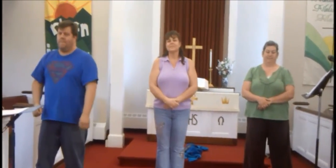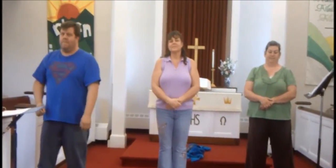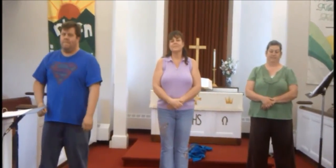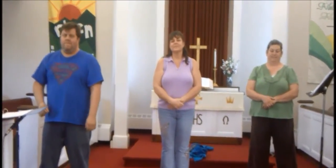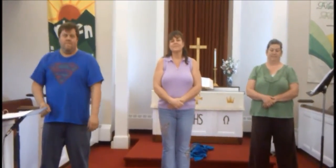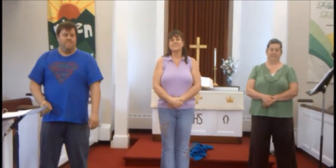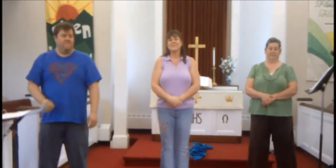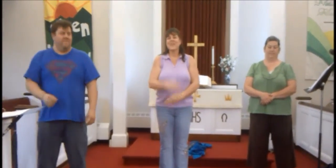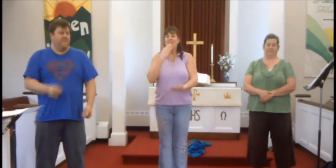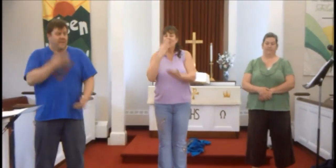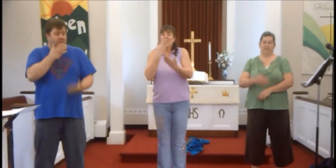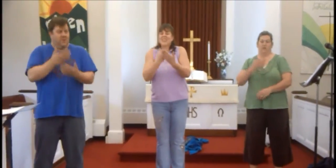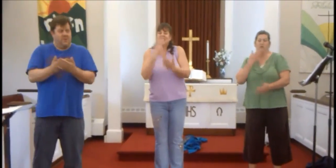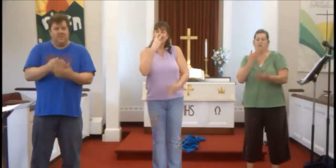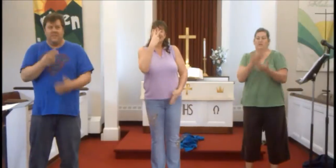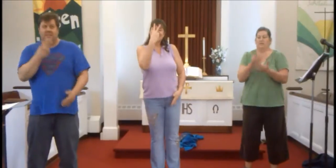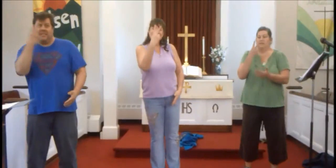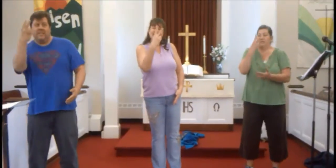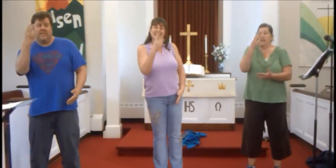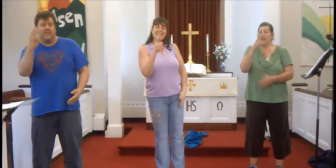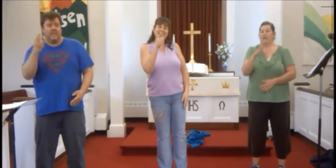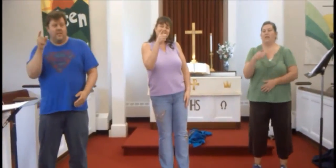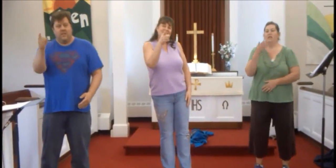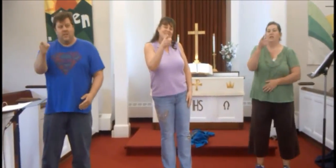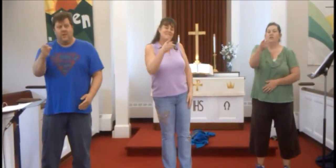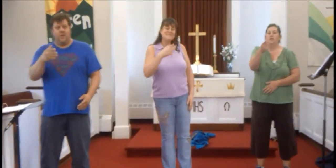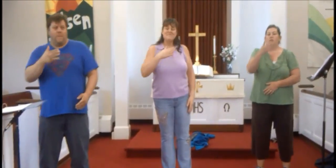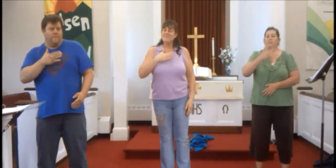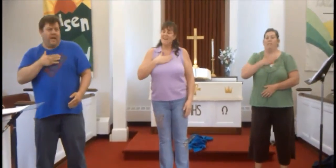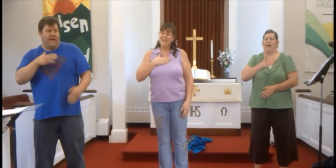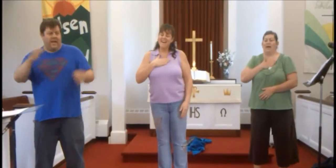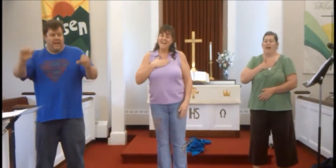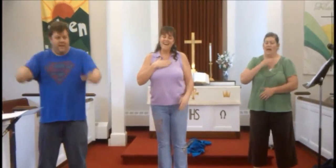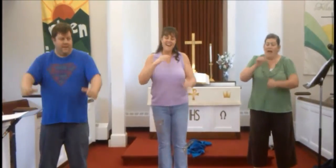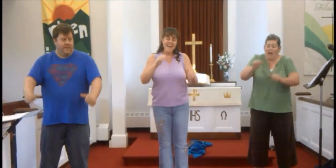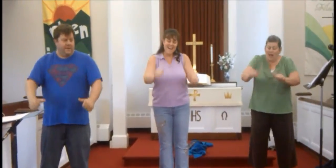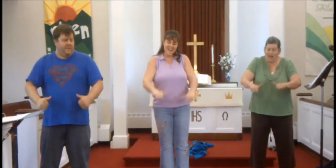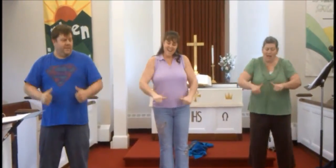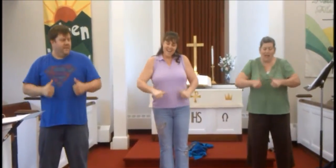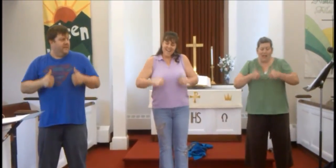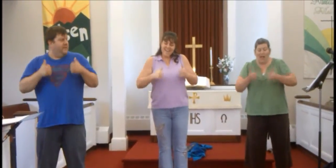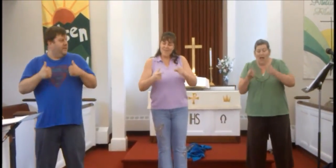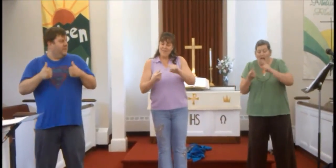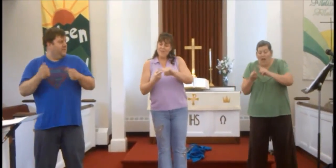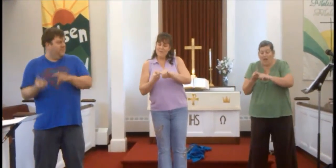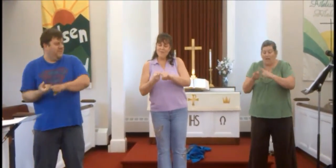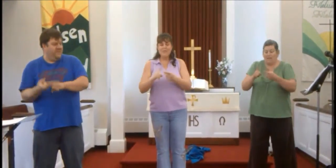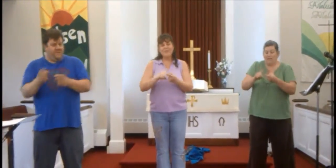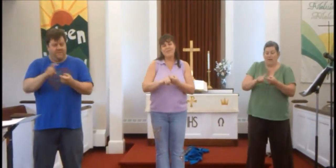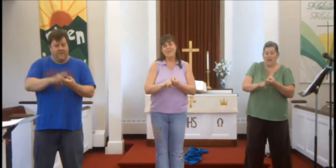good to see you my old friend,